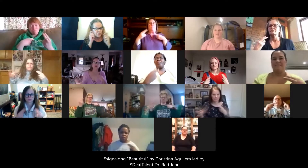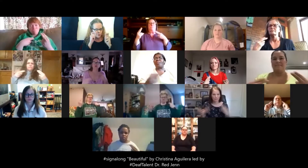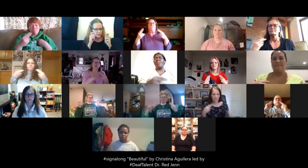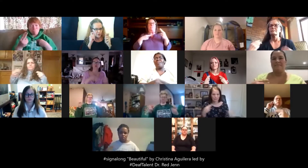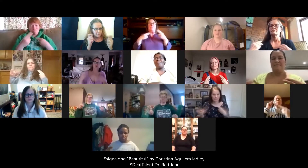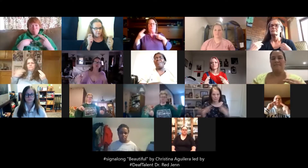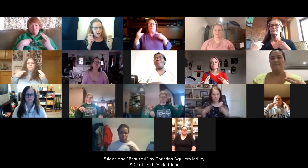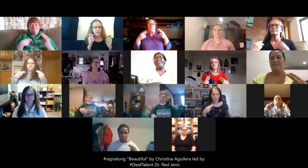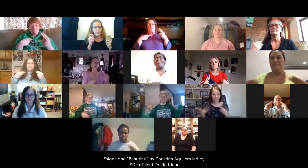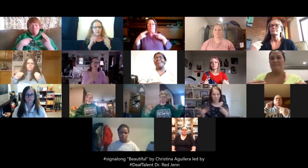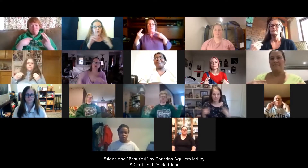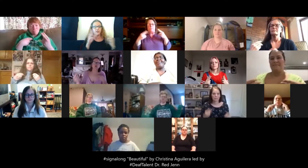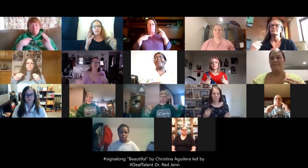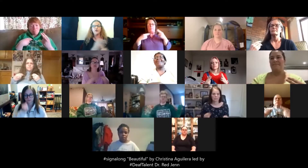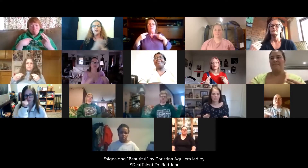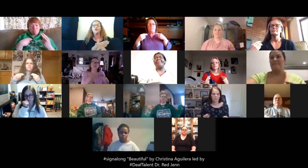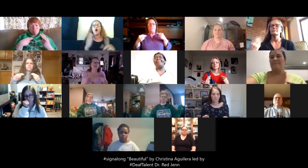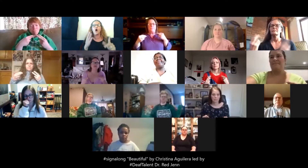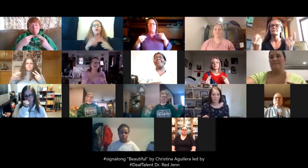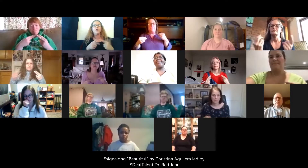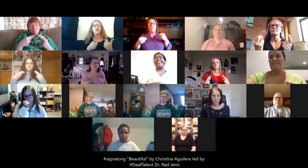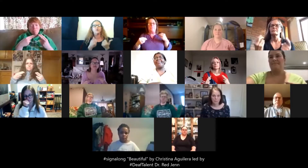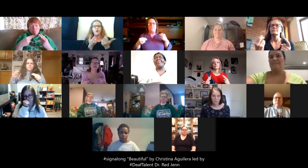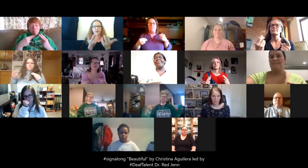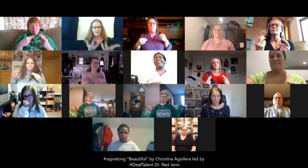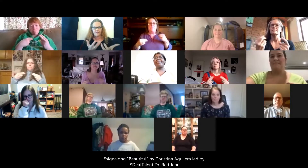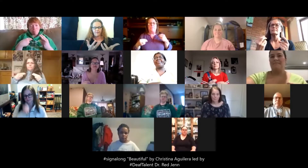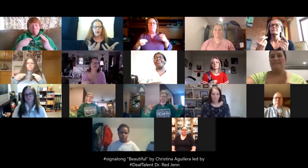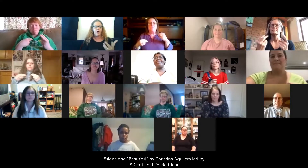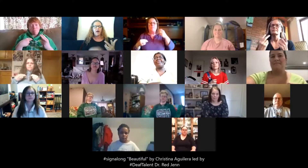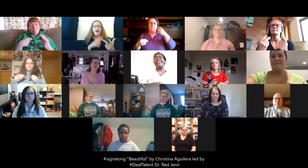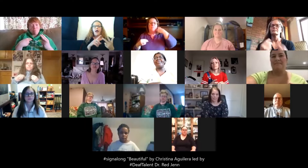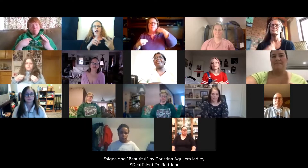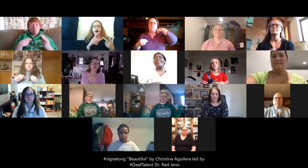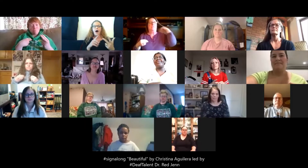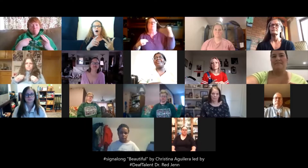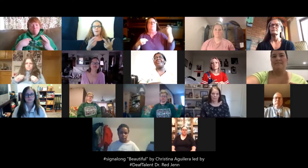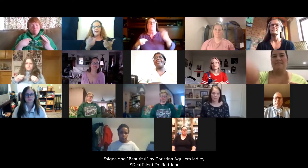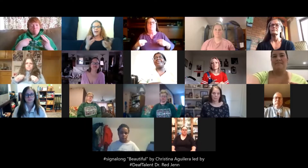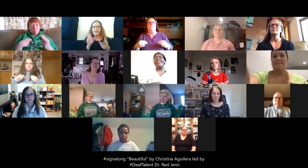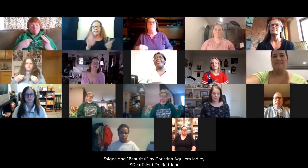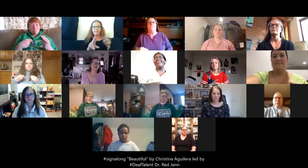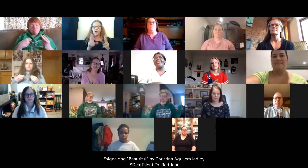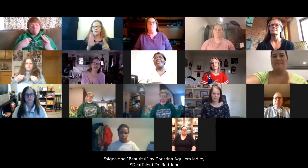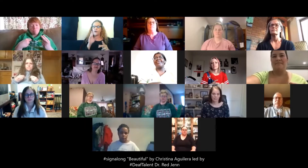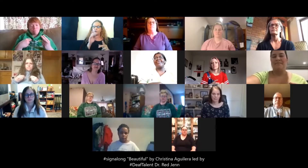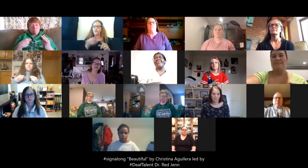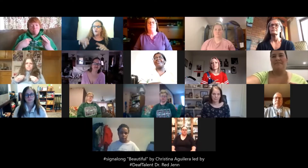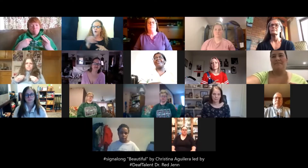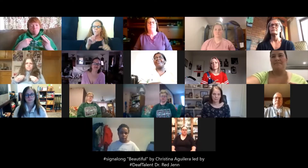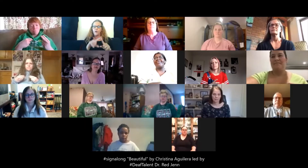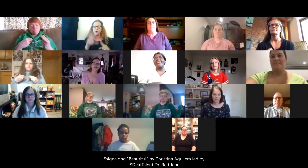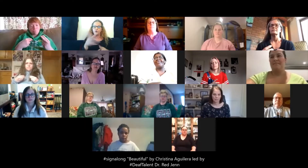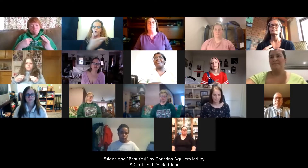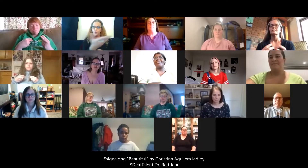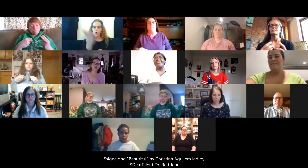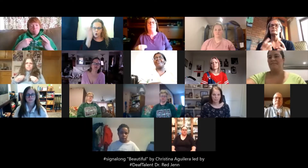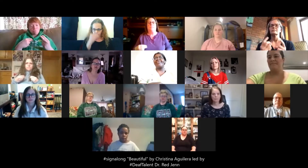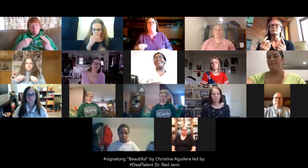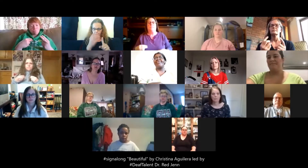expression. Right? Especially during the song. It's very expressive. And then insult like for you. When it goes you are beautiful.